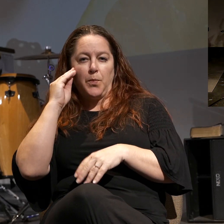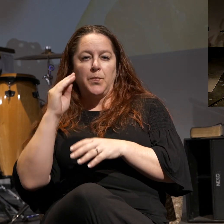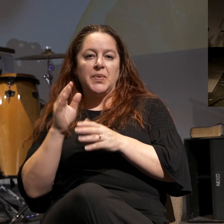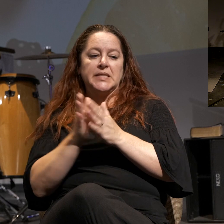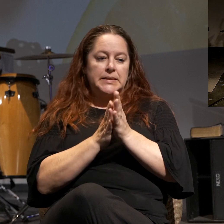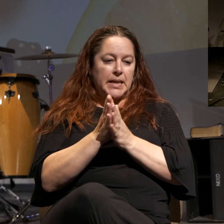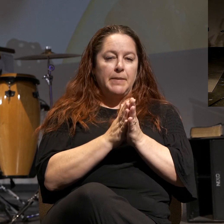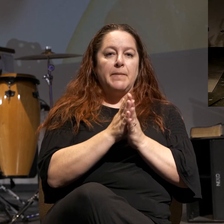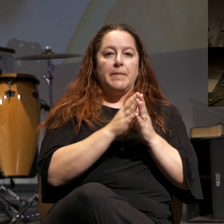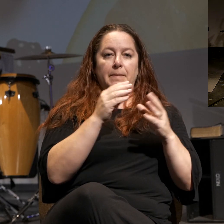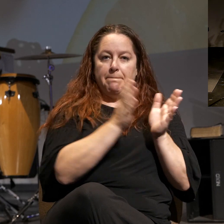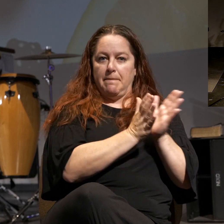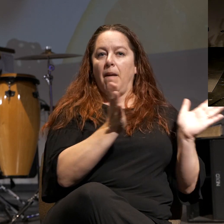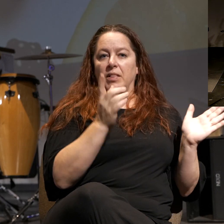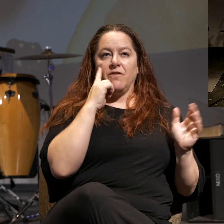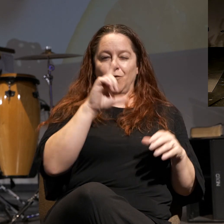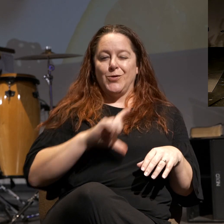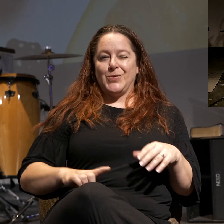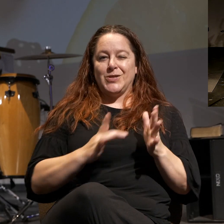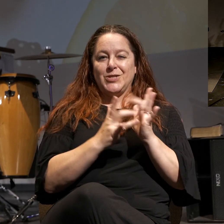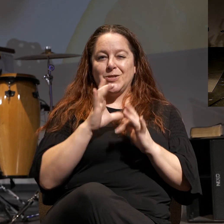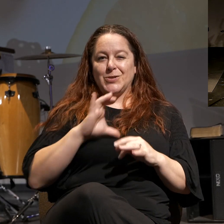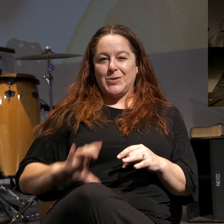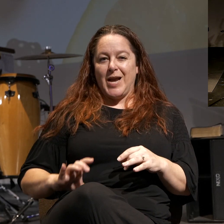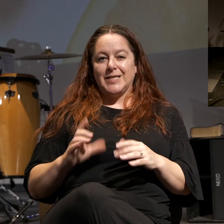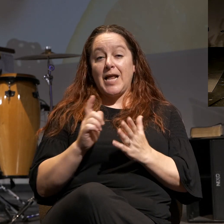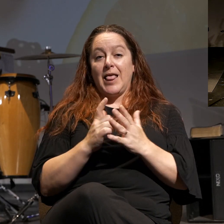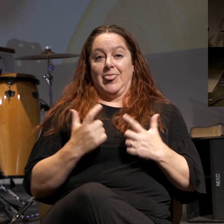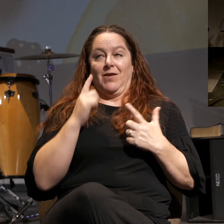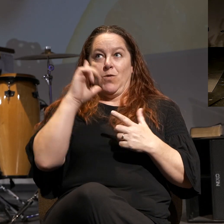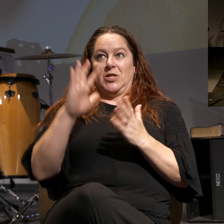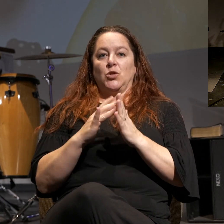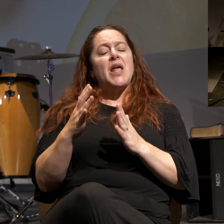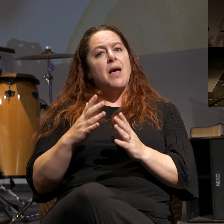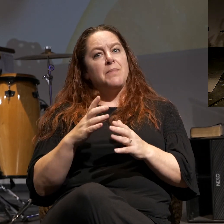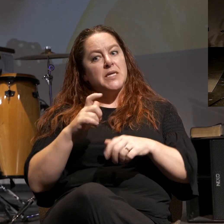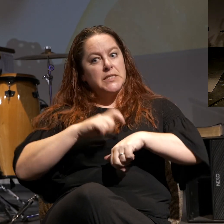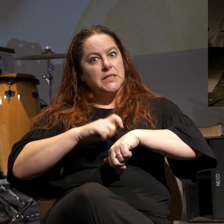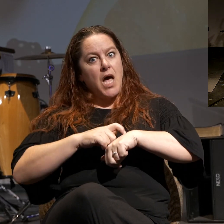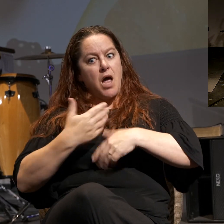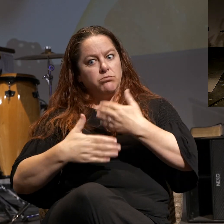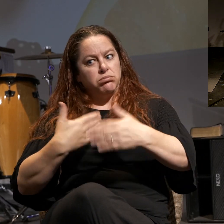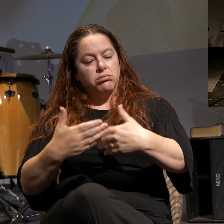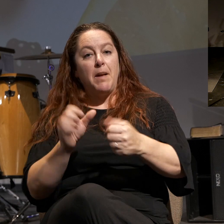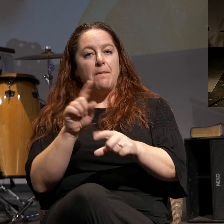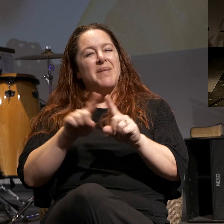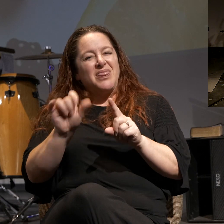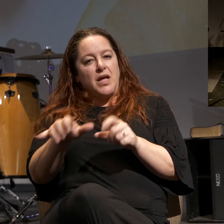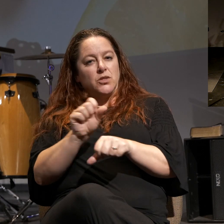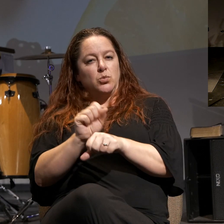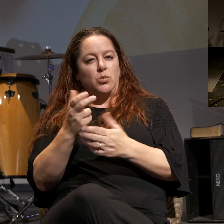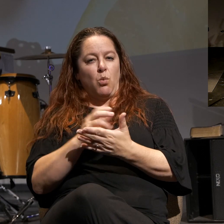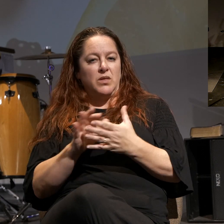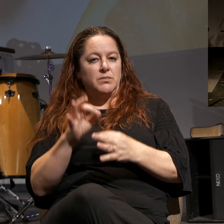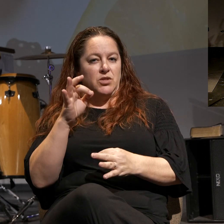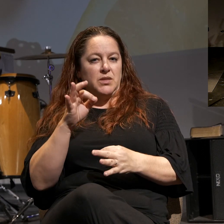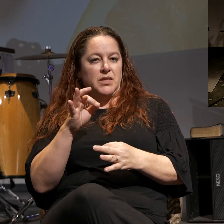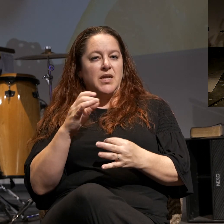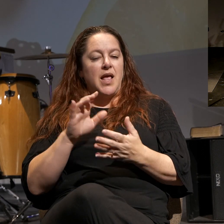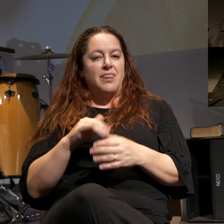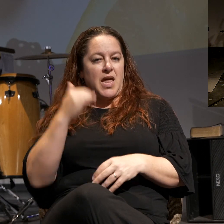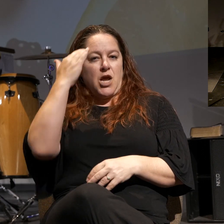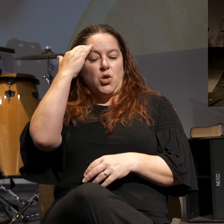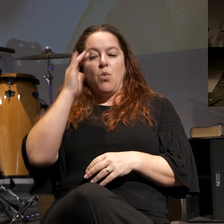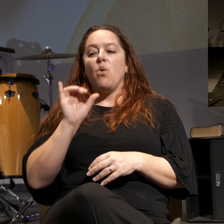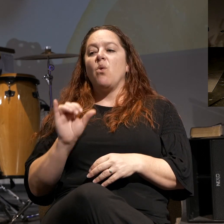in public for the Lord Jesus Christ and live for his glory. And it took some time, but that was the work of the Holy Spirit. And that's when I knew, okay, I'm beginning to see the